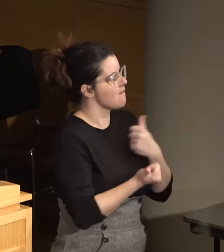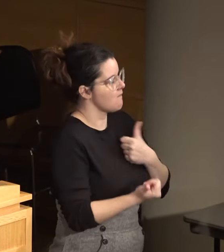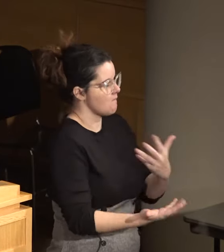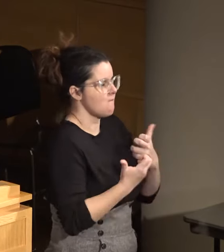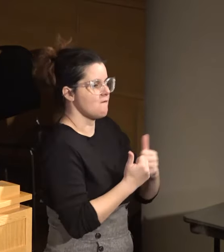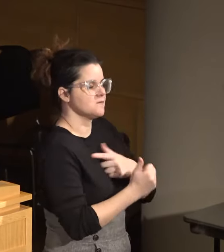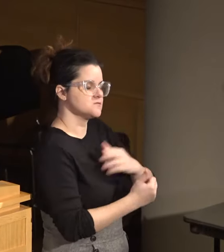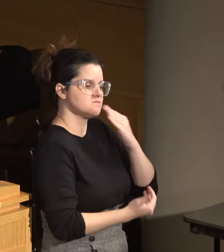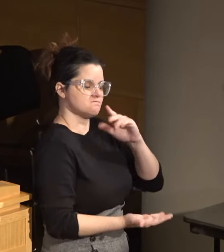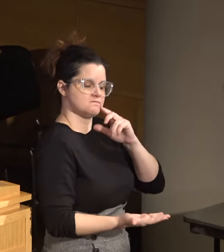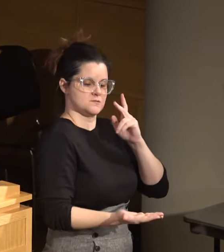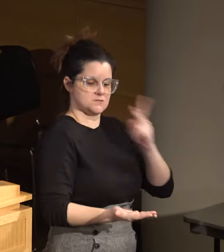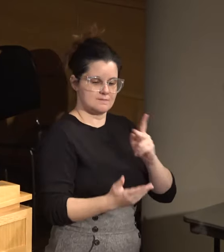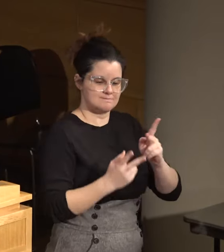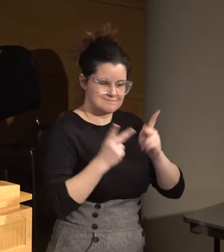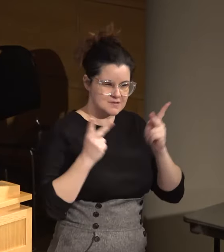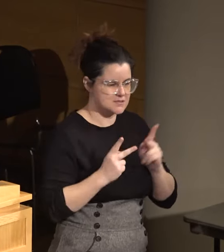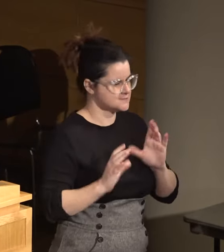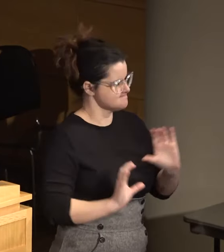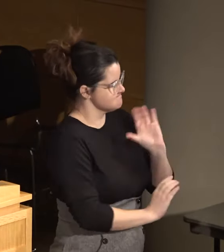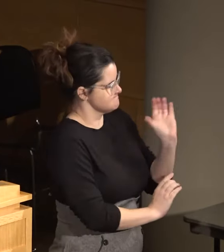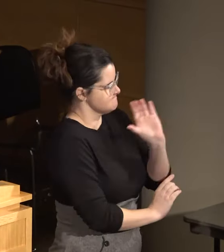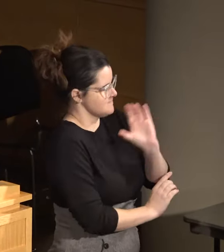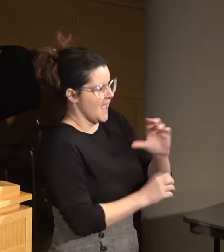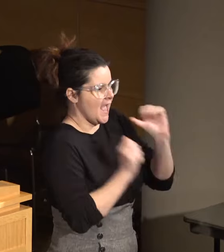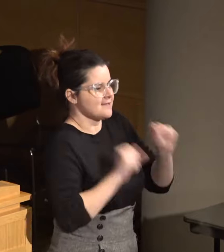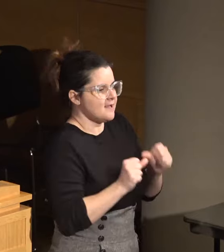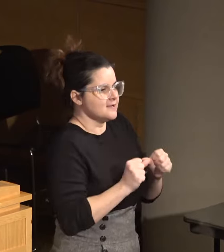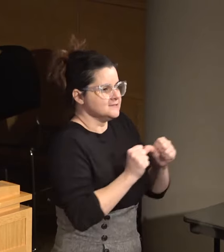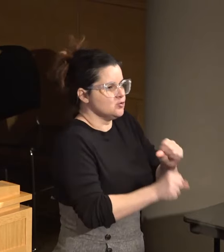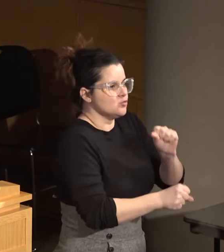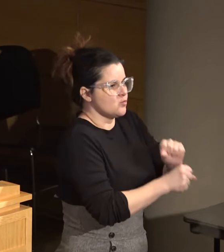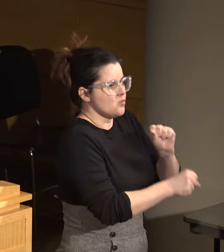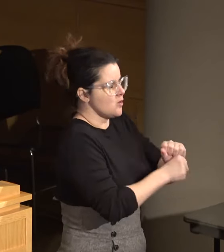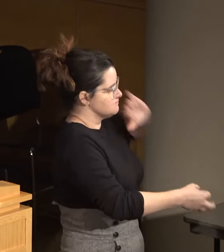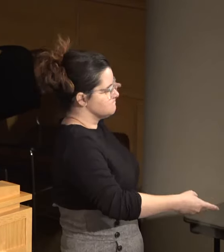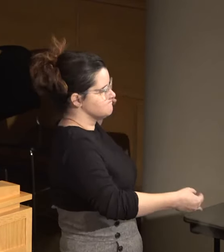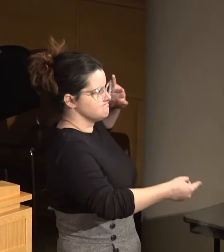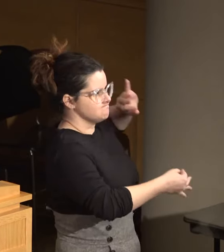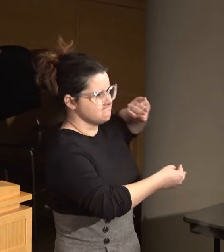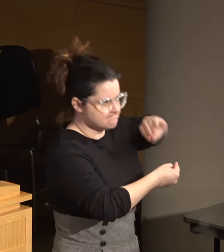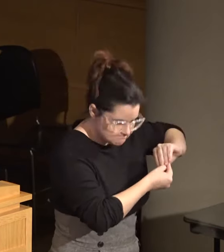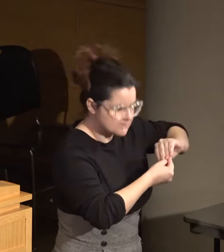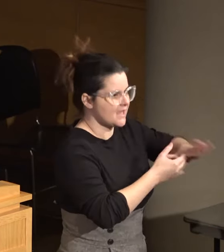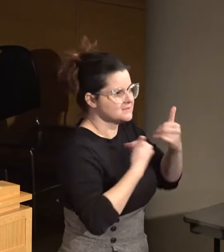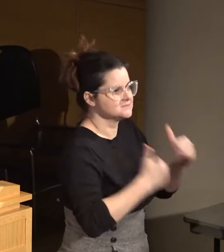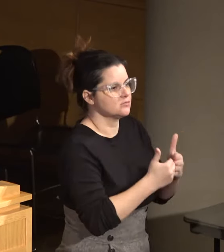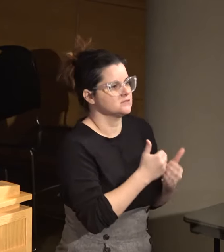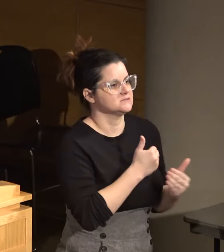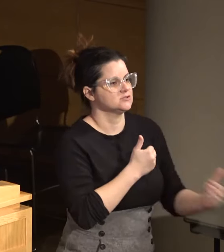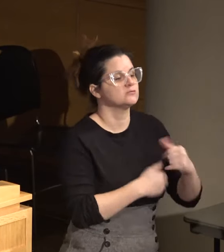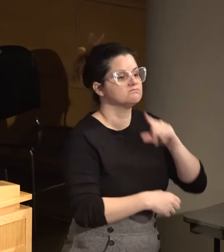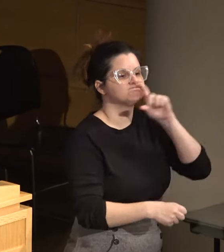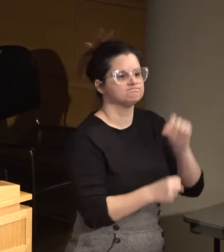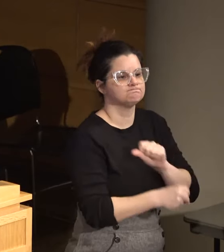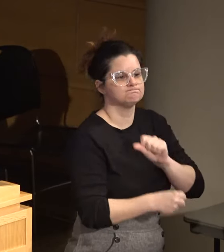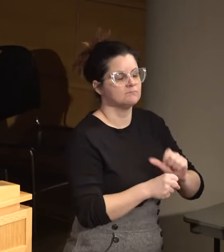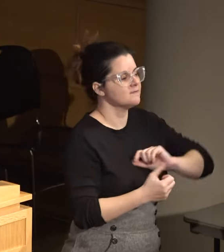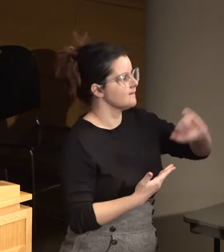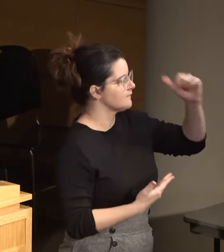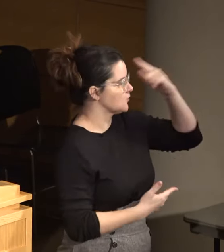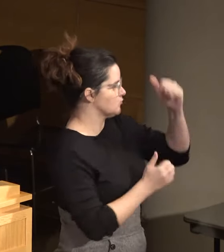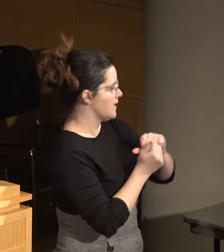wanted to find a place where I could continue to do the work that I have done in terms of ensuring that government